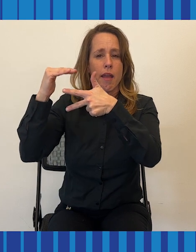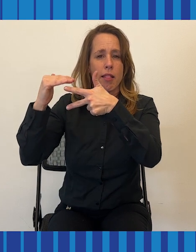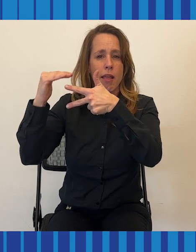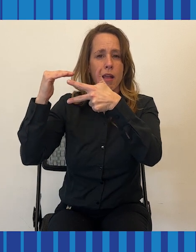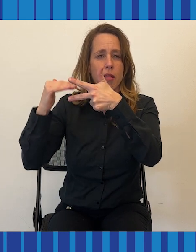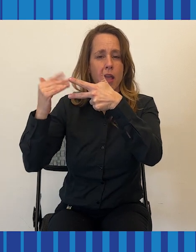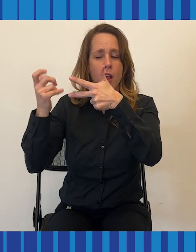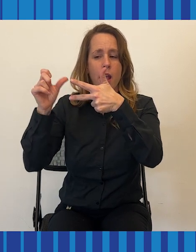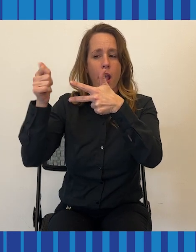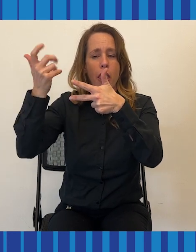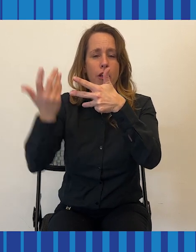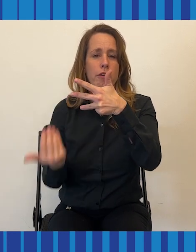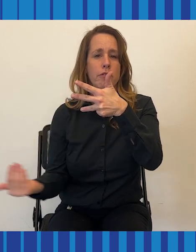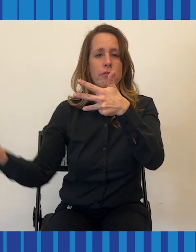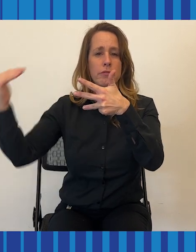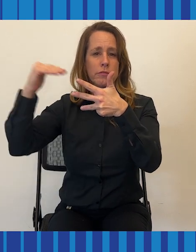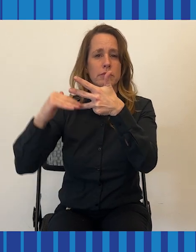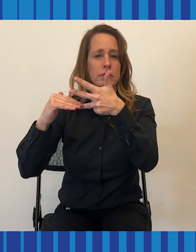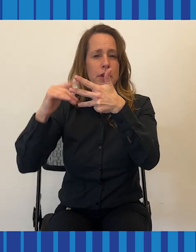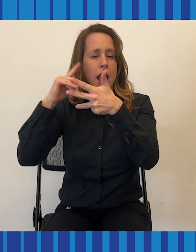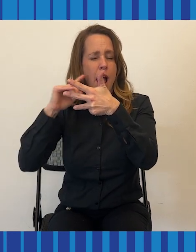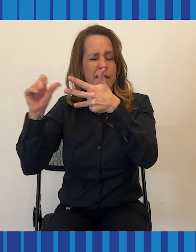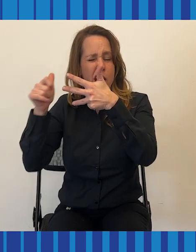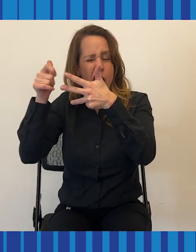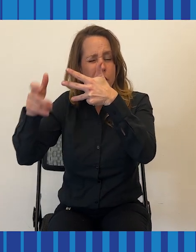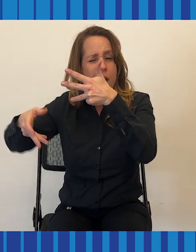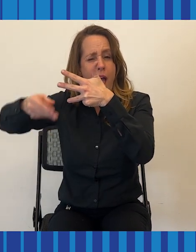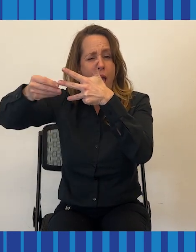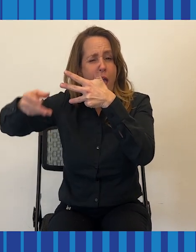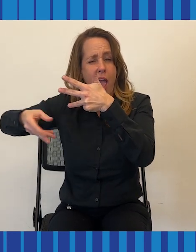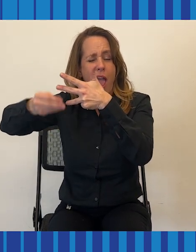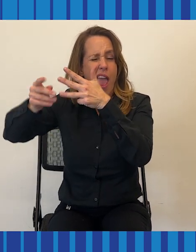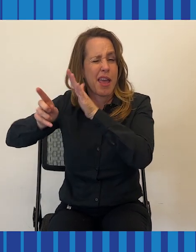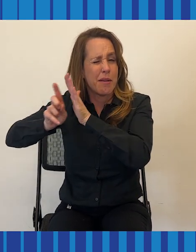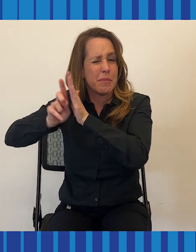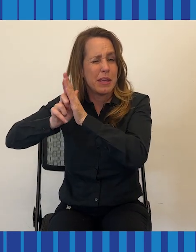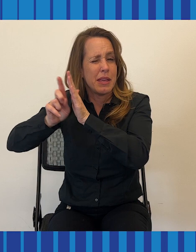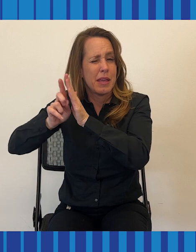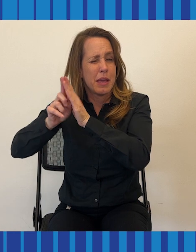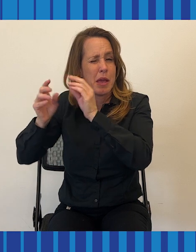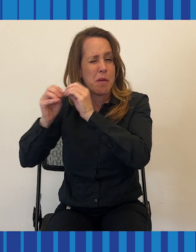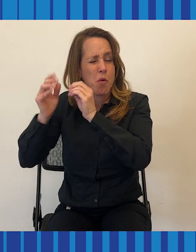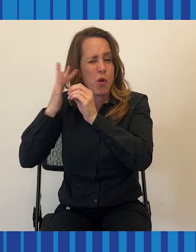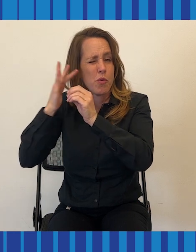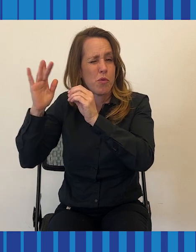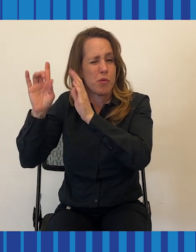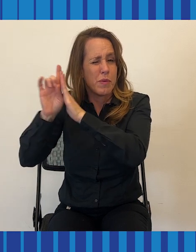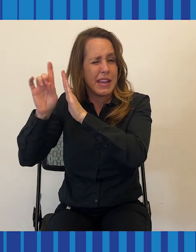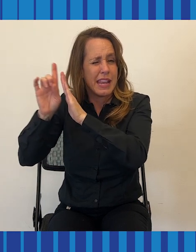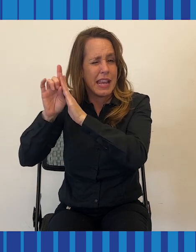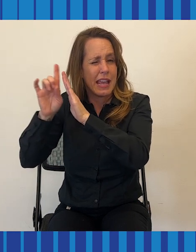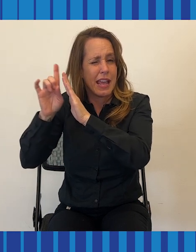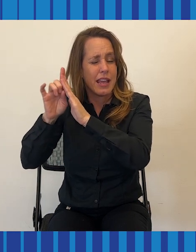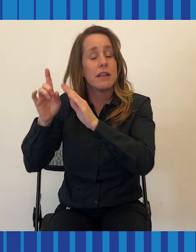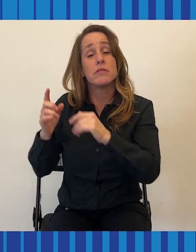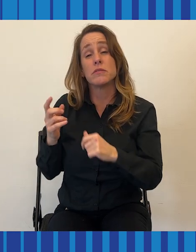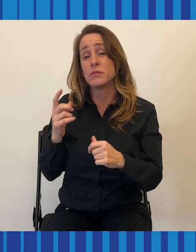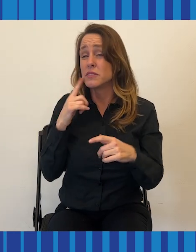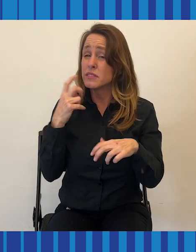And then another sort of layer of beeping and ringing.